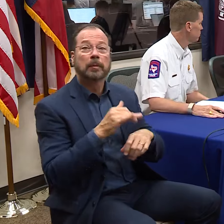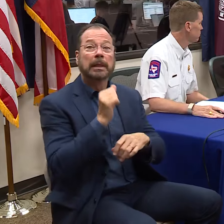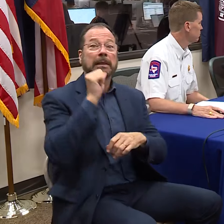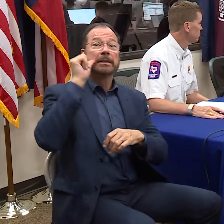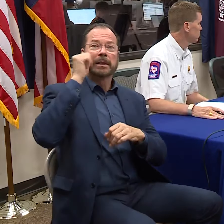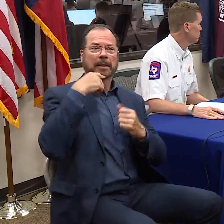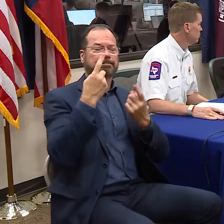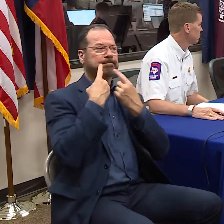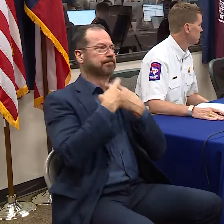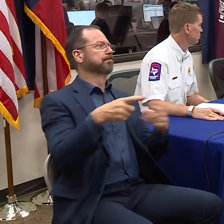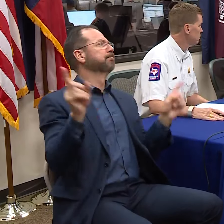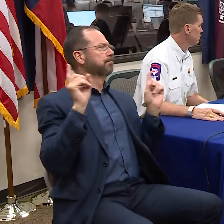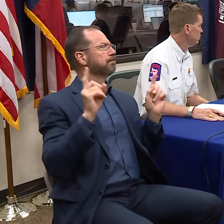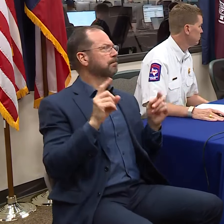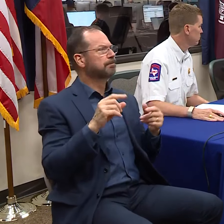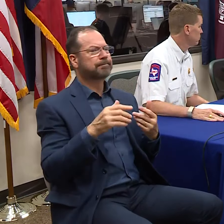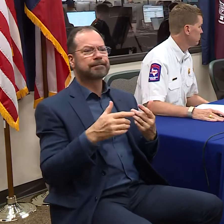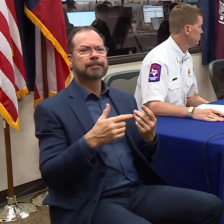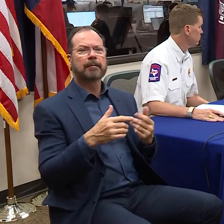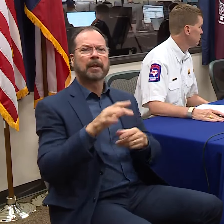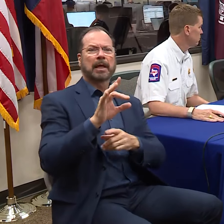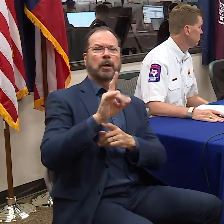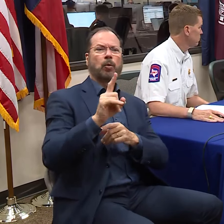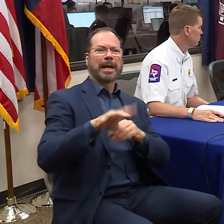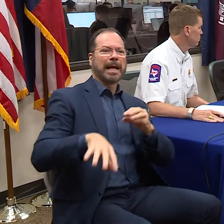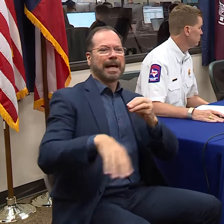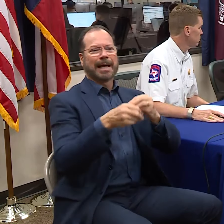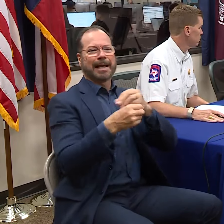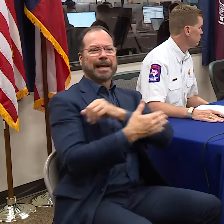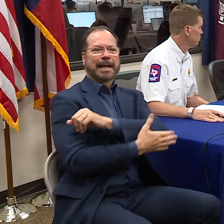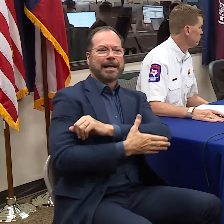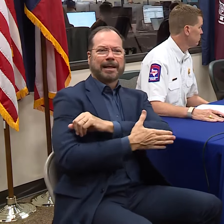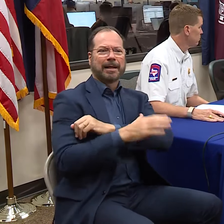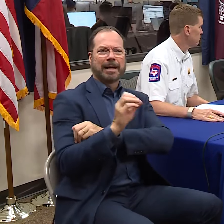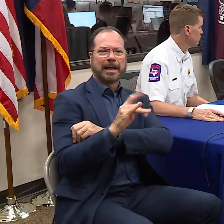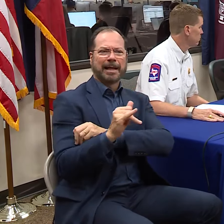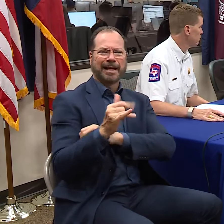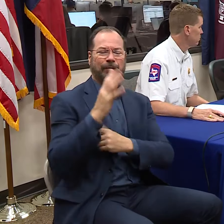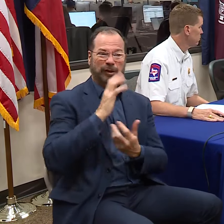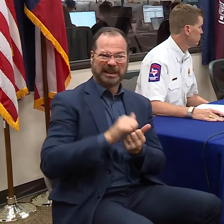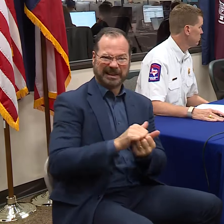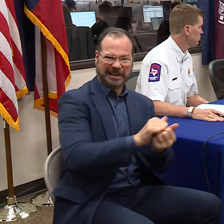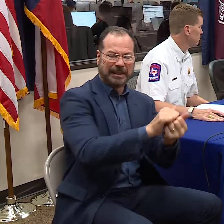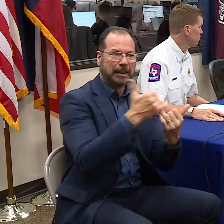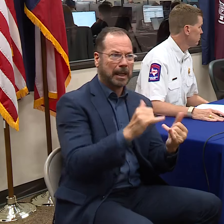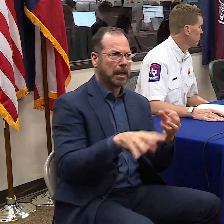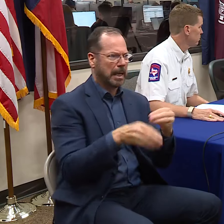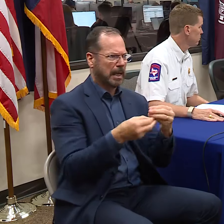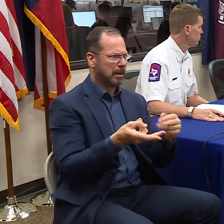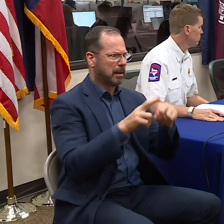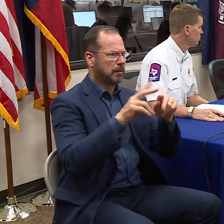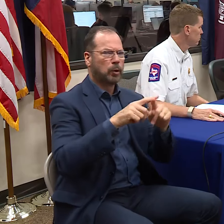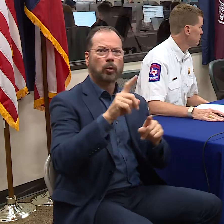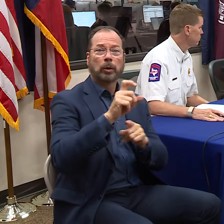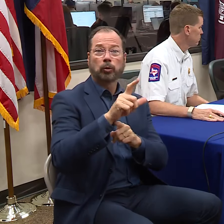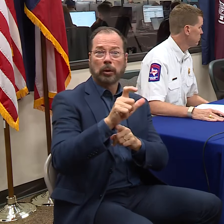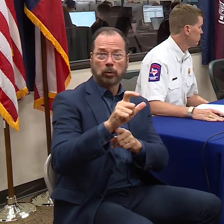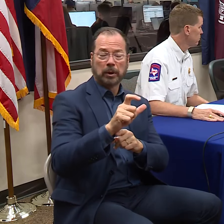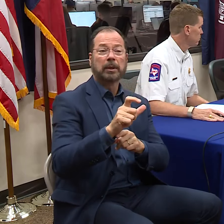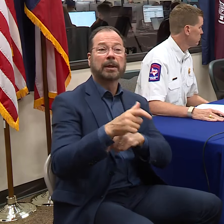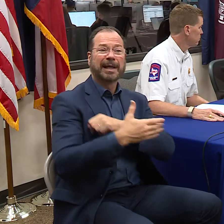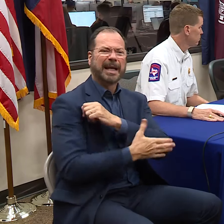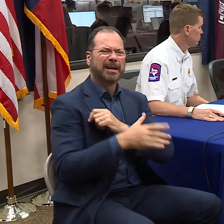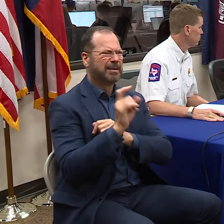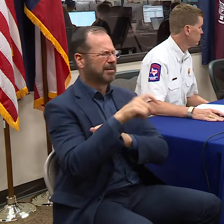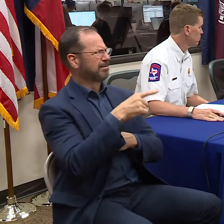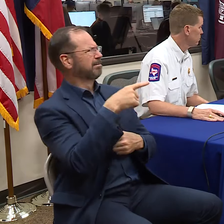I declared an additional 81 counties in the disaster area, so we are now at 120 counties in the disaster area. You may